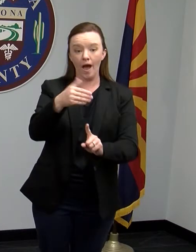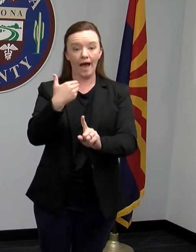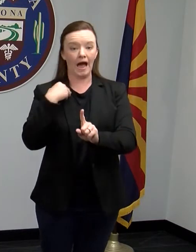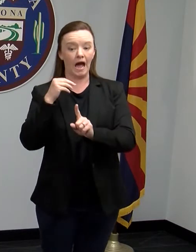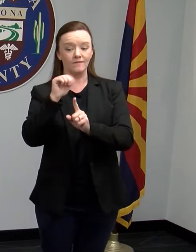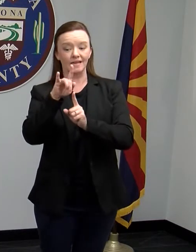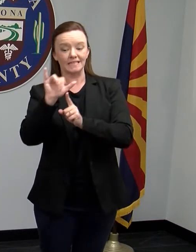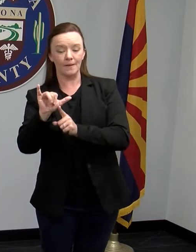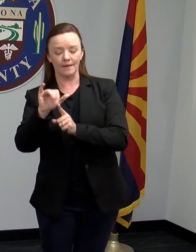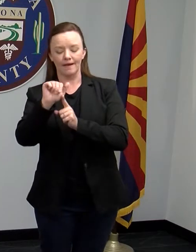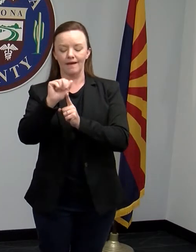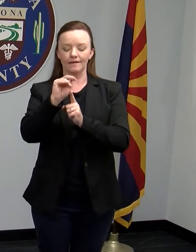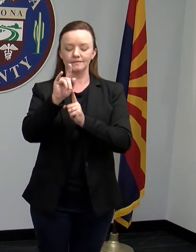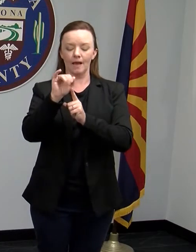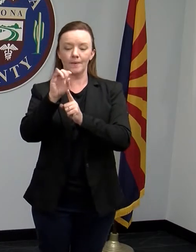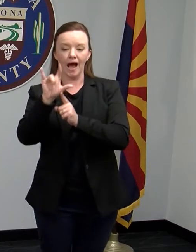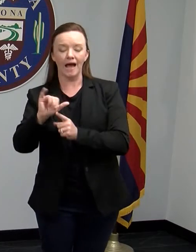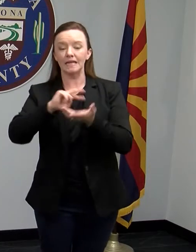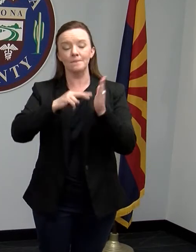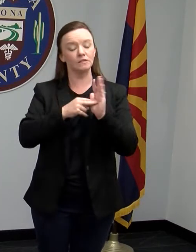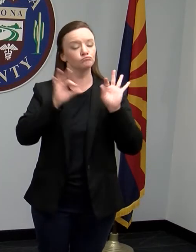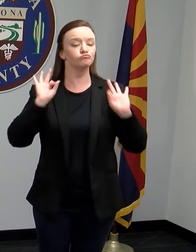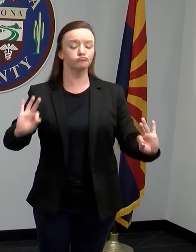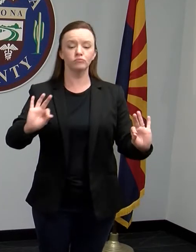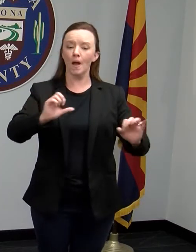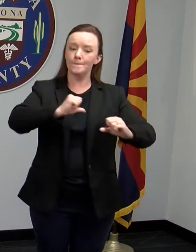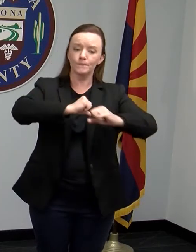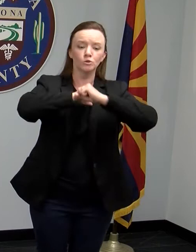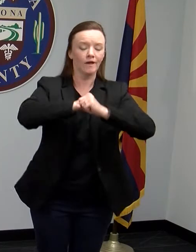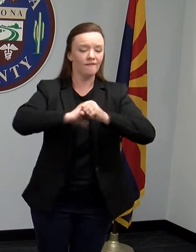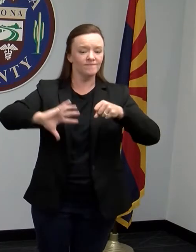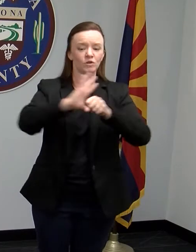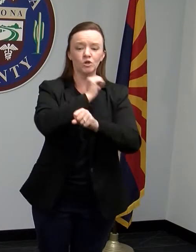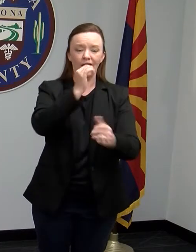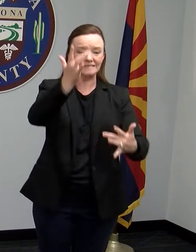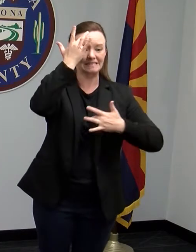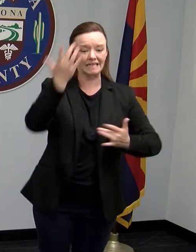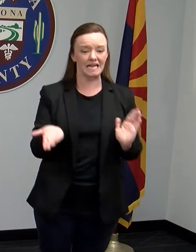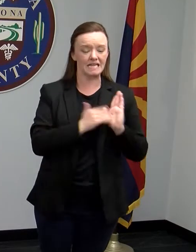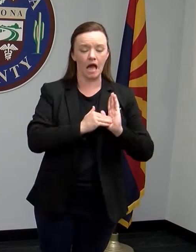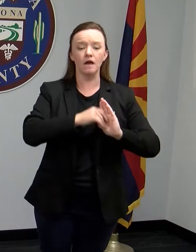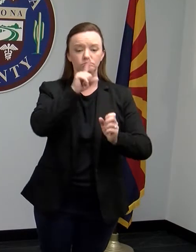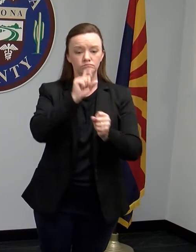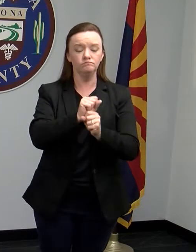that you can't get infected again or that you're fully protected from the virus.